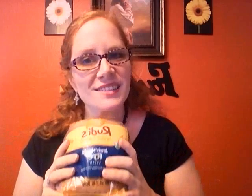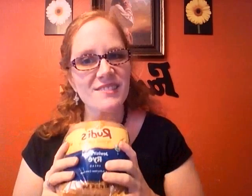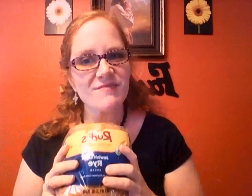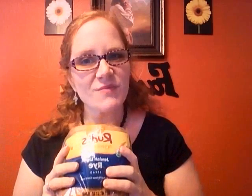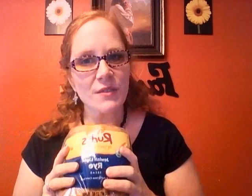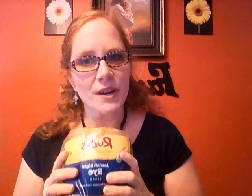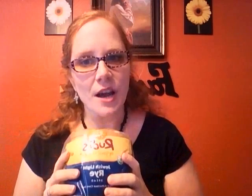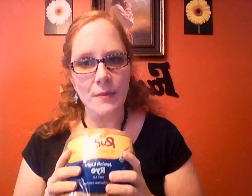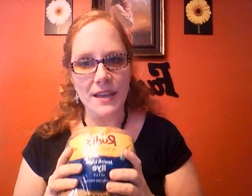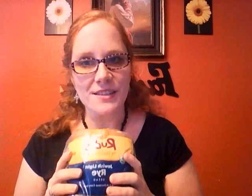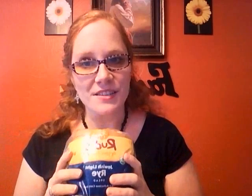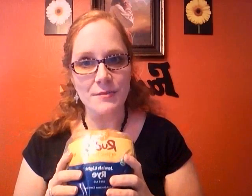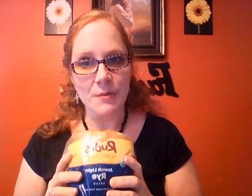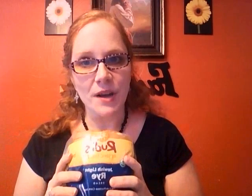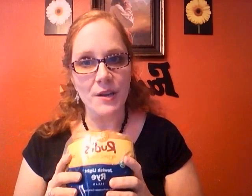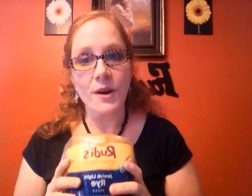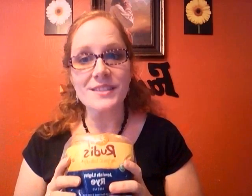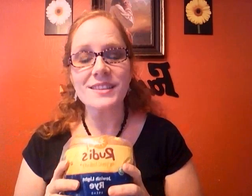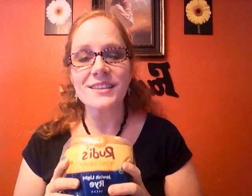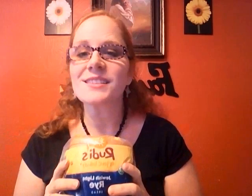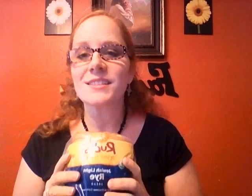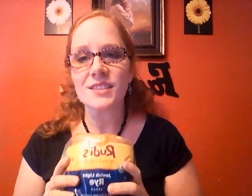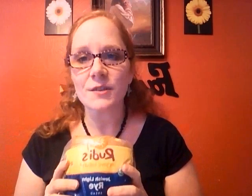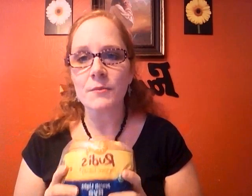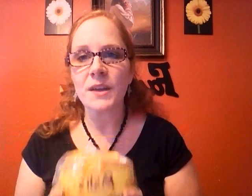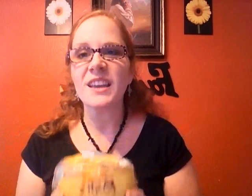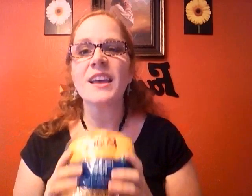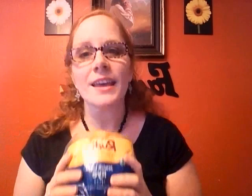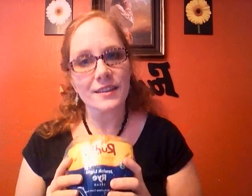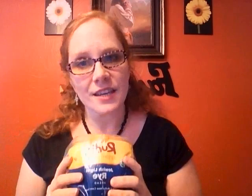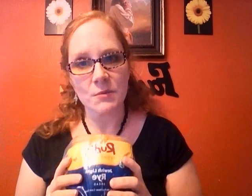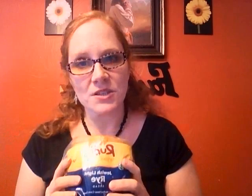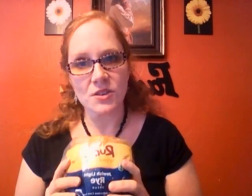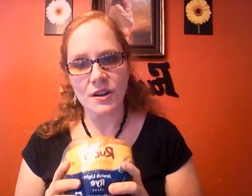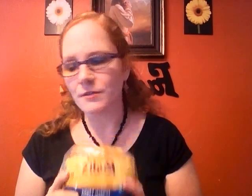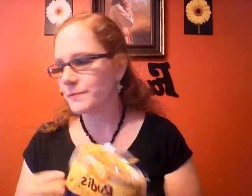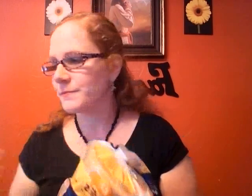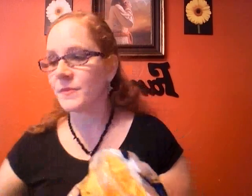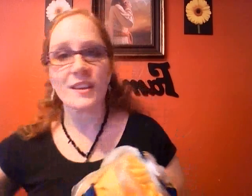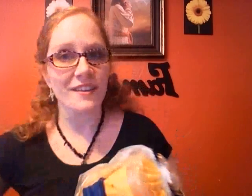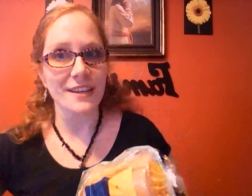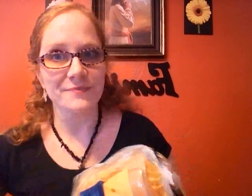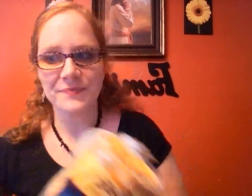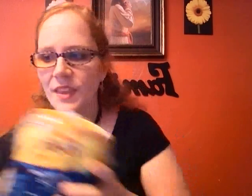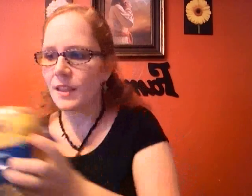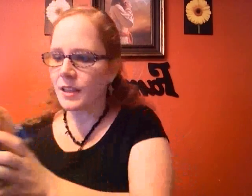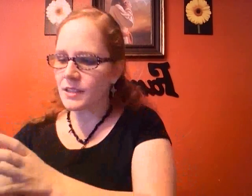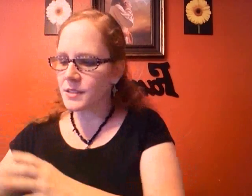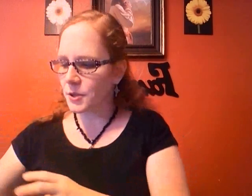we've already got my answer my body wants this it's good for me it'll keep me strong all right so